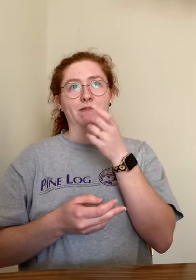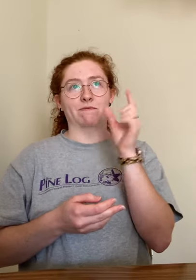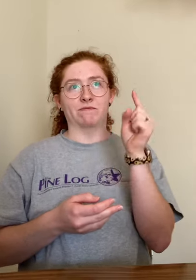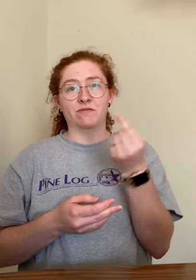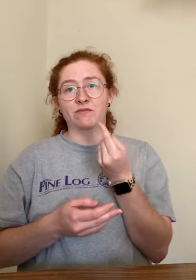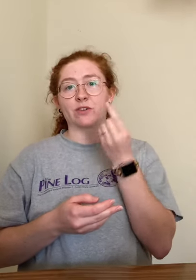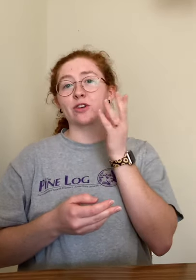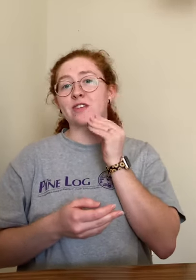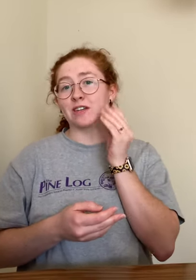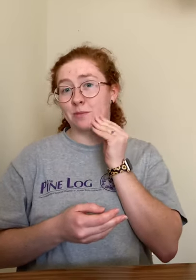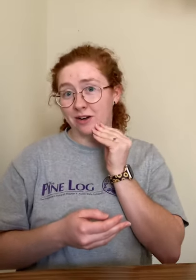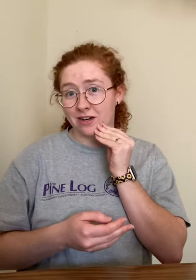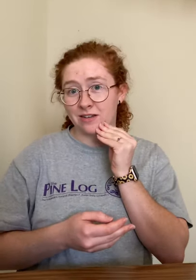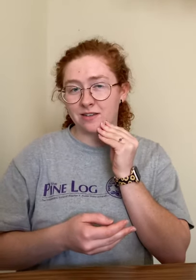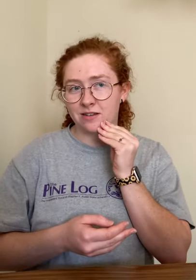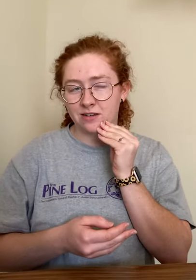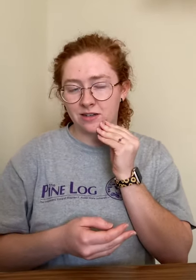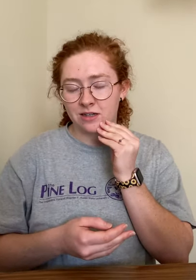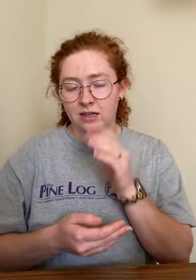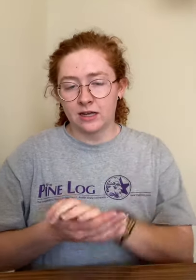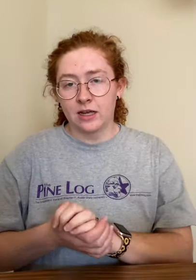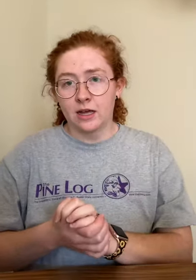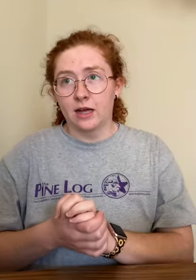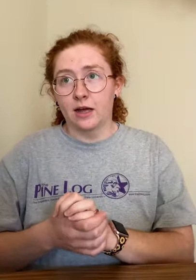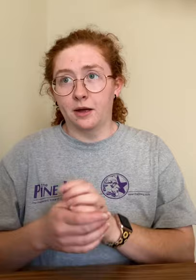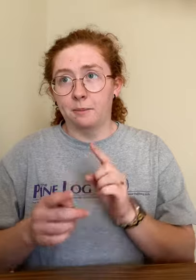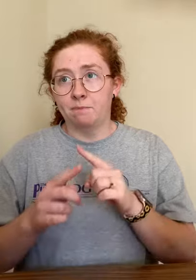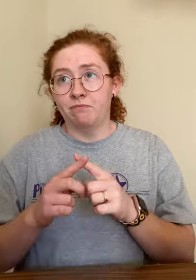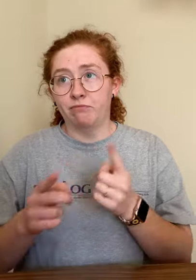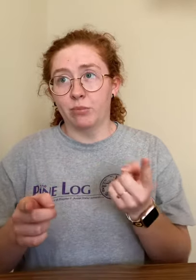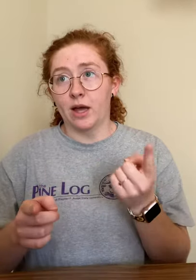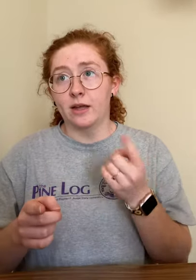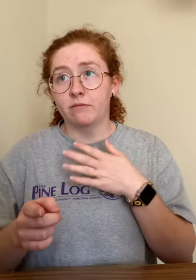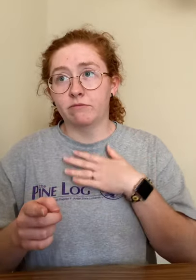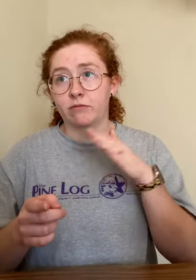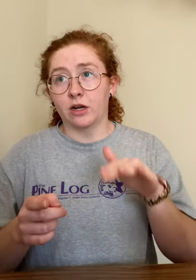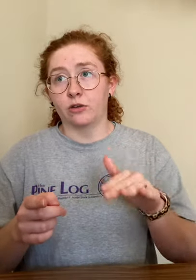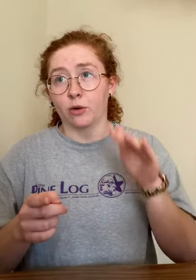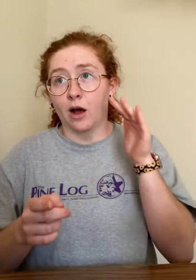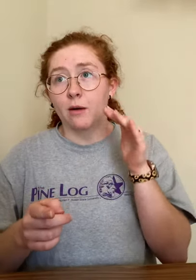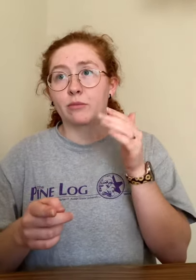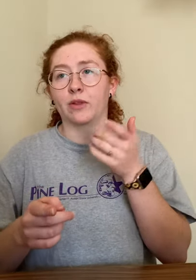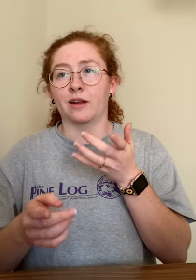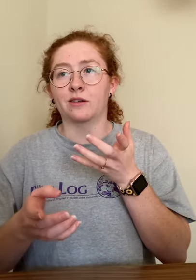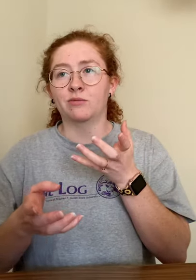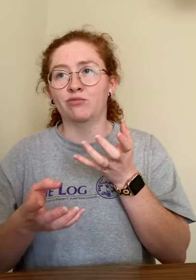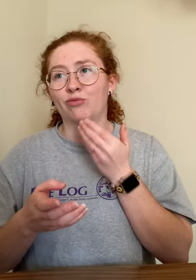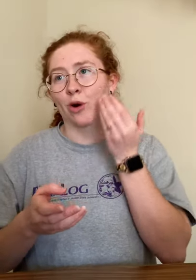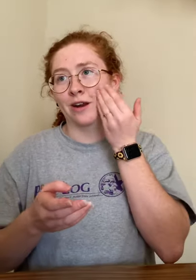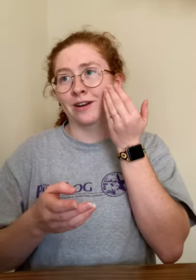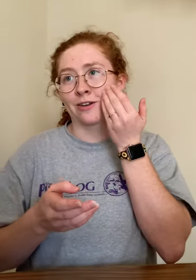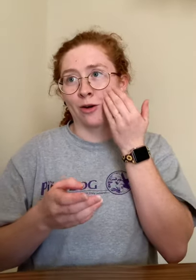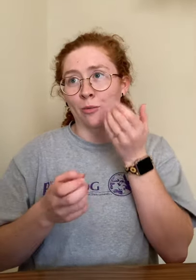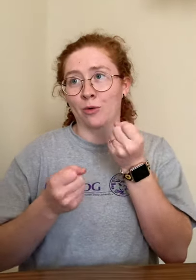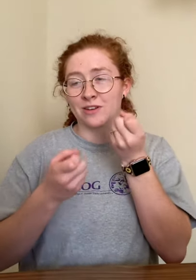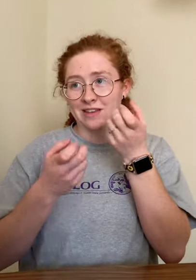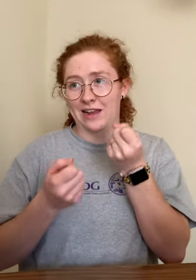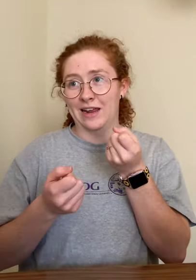first experience. Um, but I grew up like wanting to know more signs